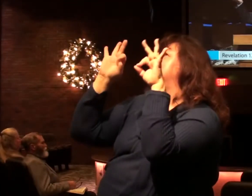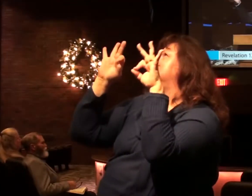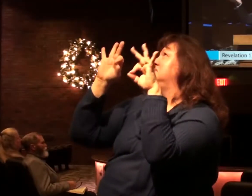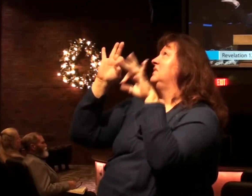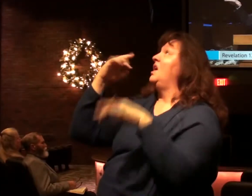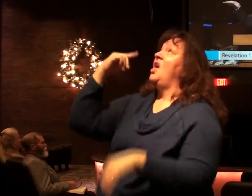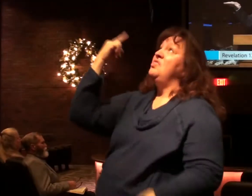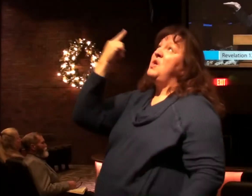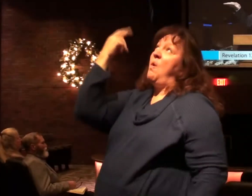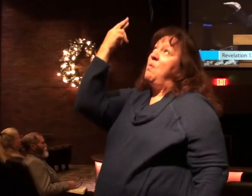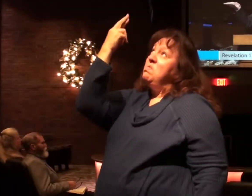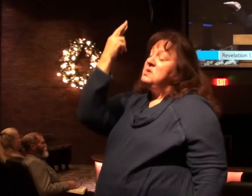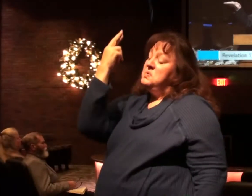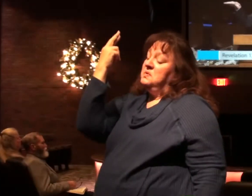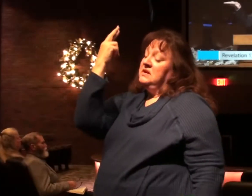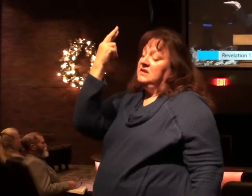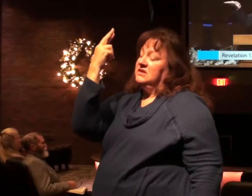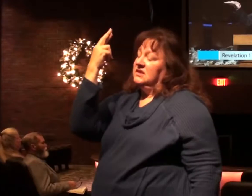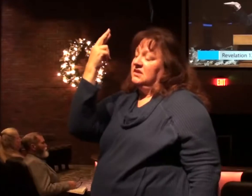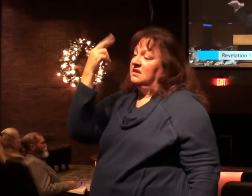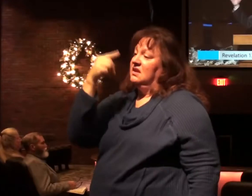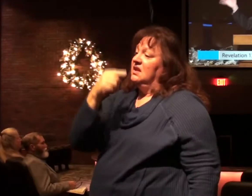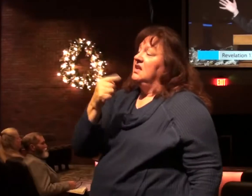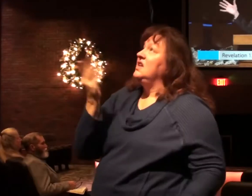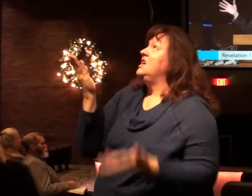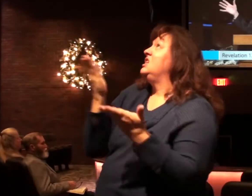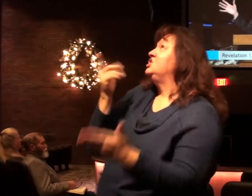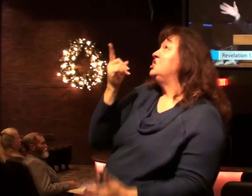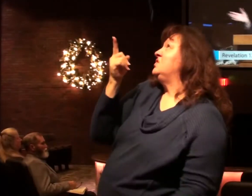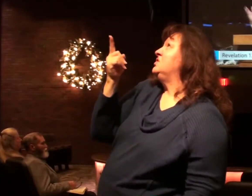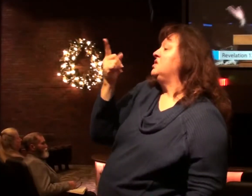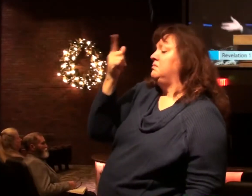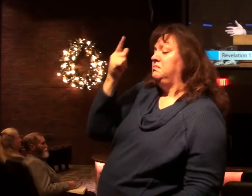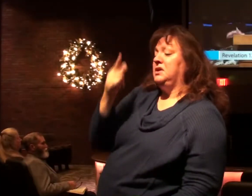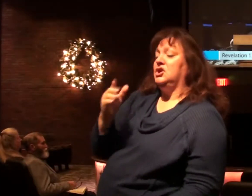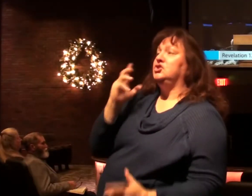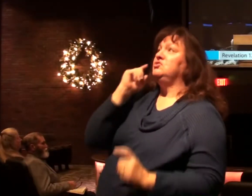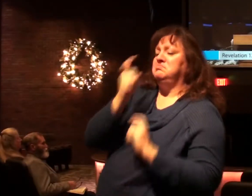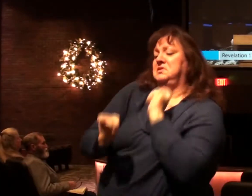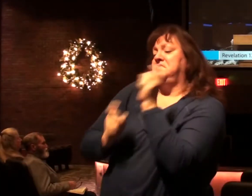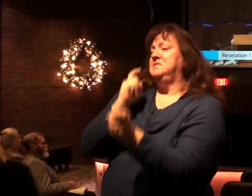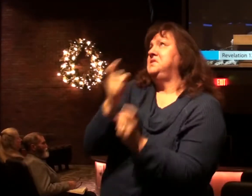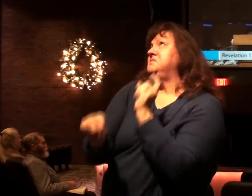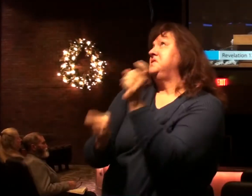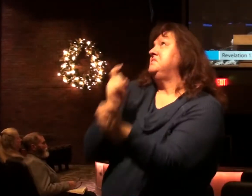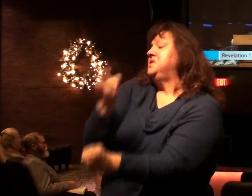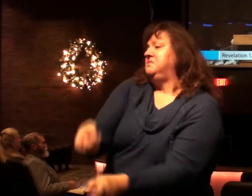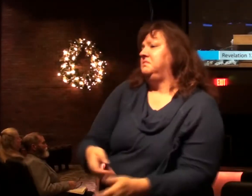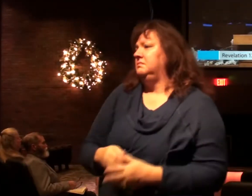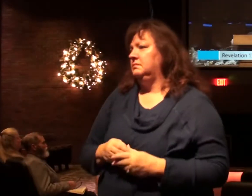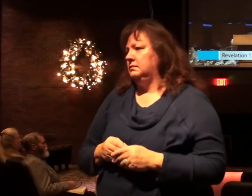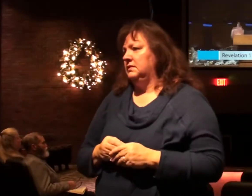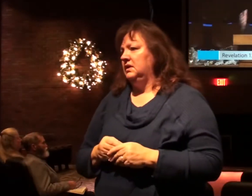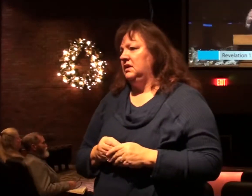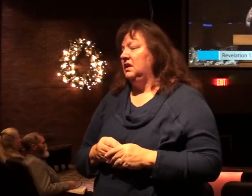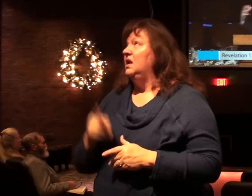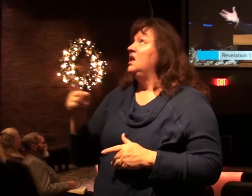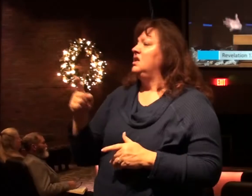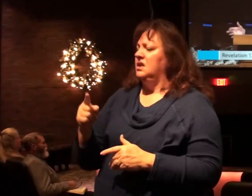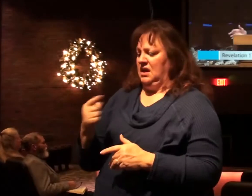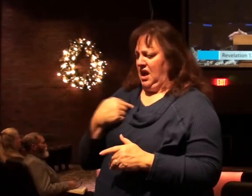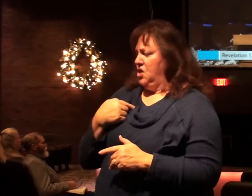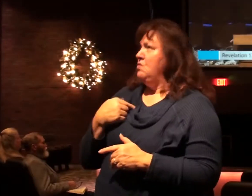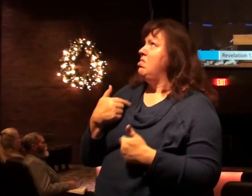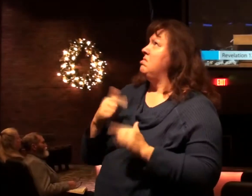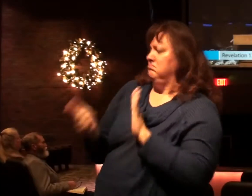reason He serves you is you do so much for Him. And you keep me